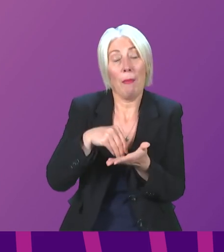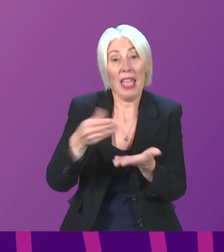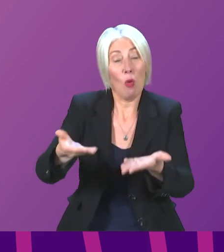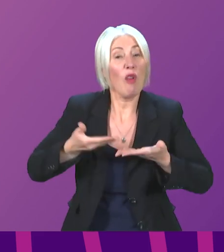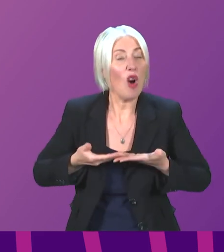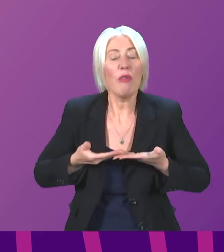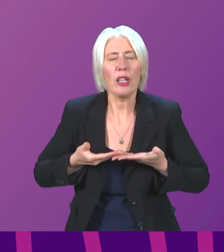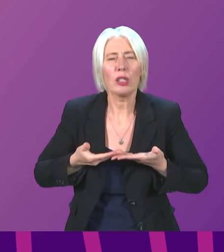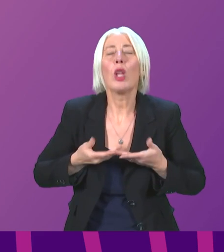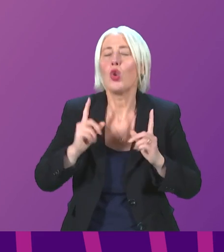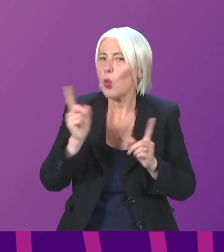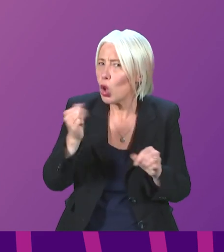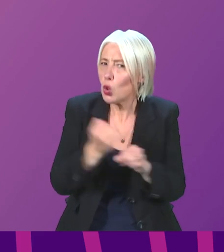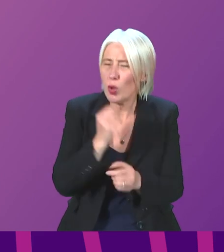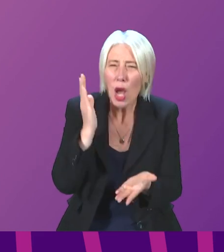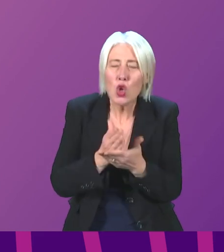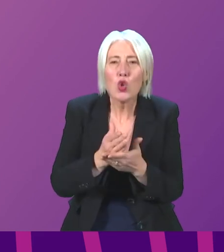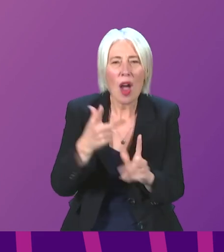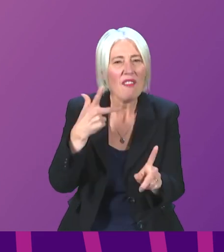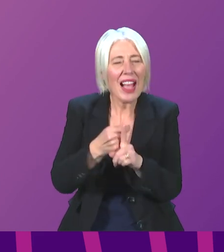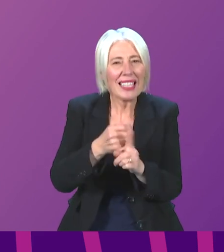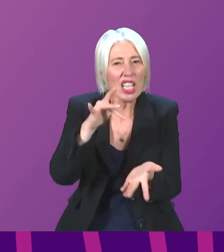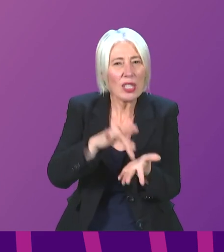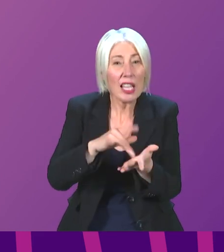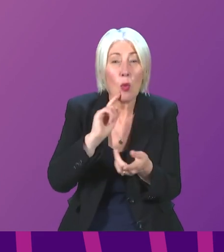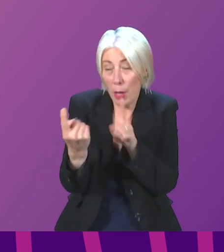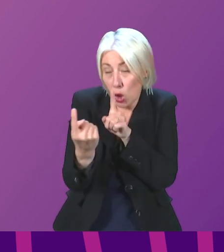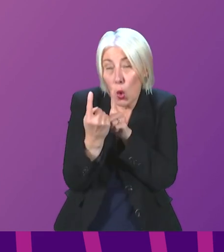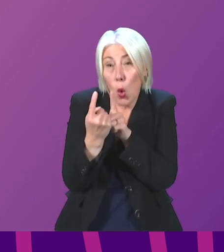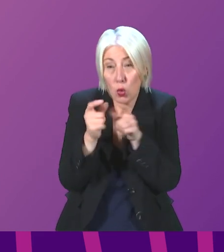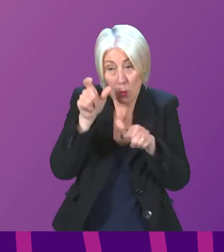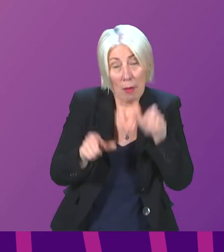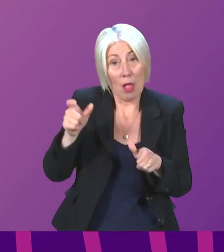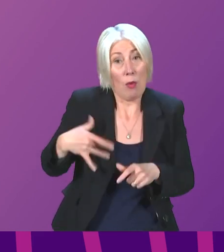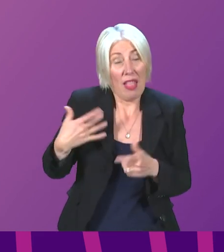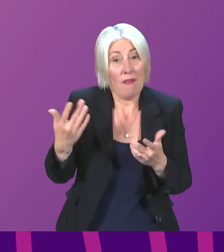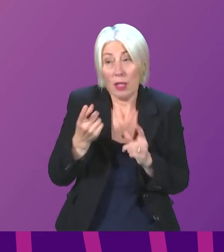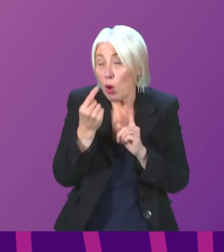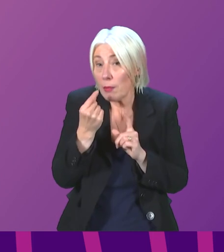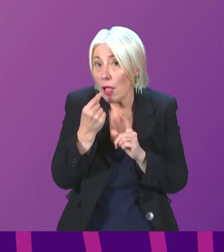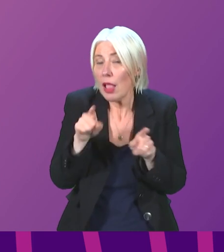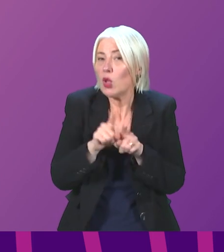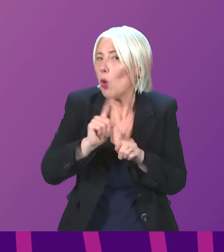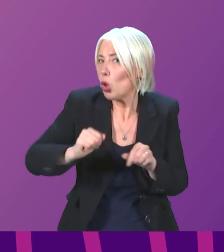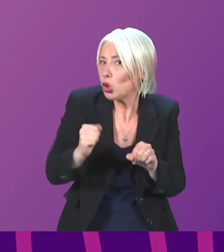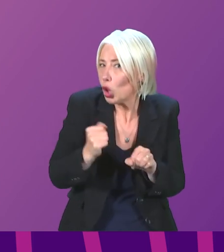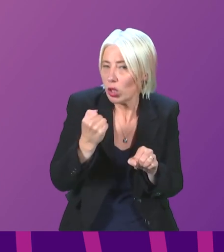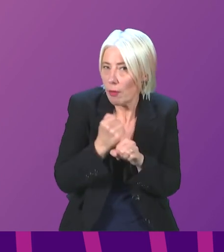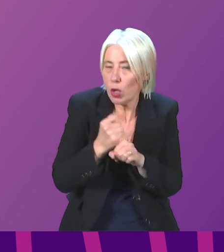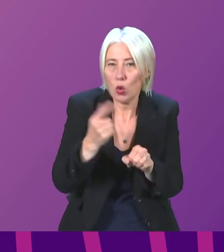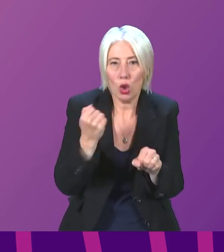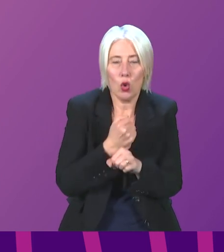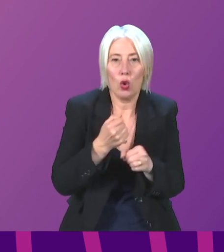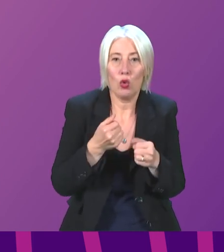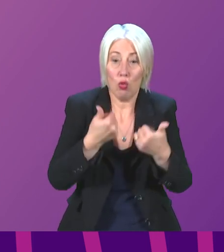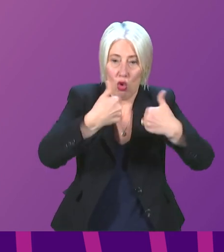are being undertaken to ensure that vaccination centres will be as close to people as possible? And what action, further action, is the Scottish Government taking to resolve the pay dispute